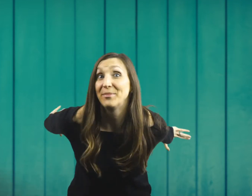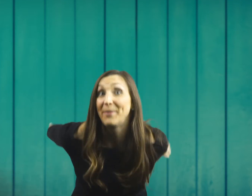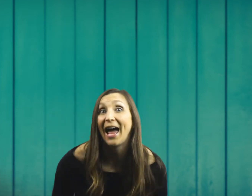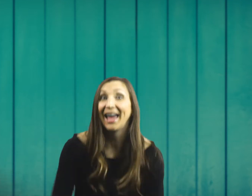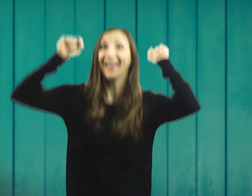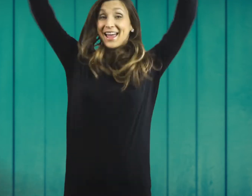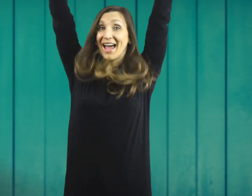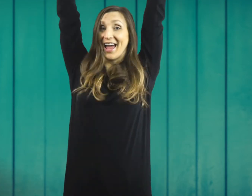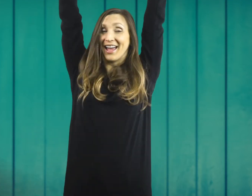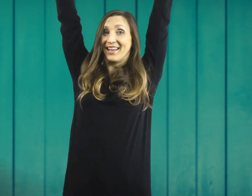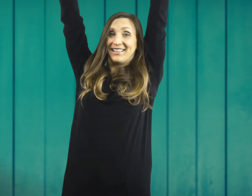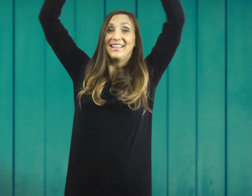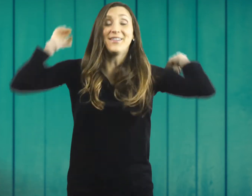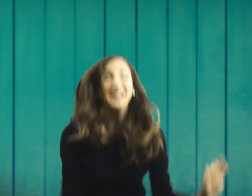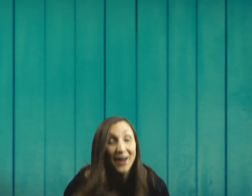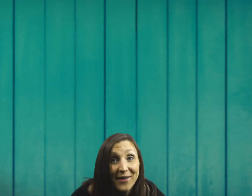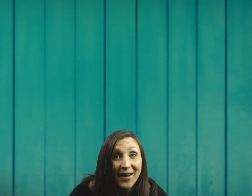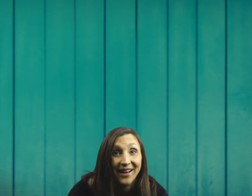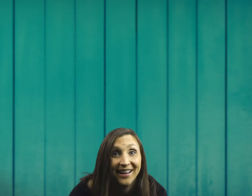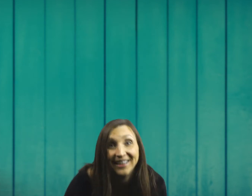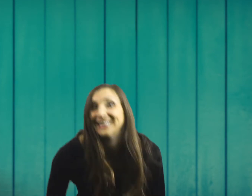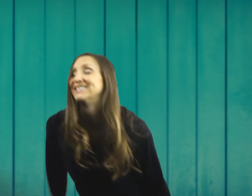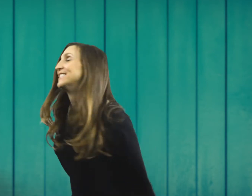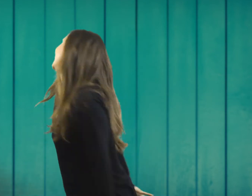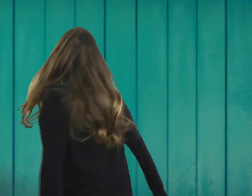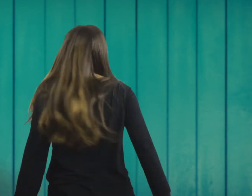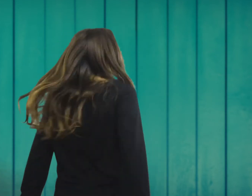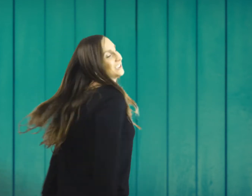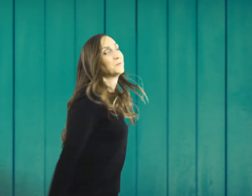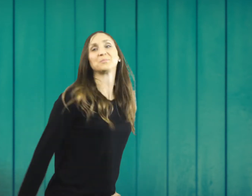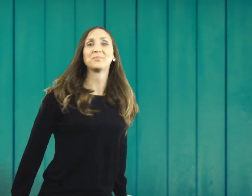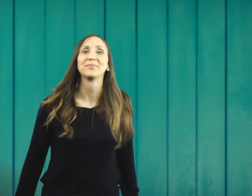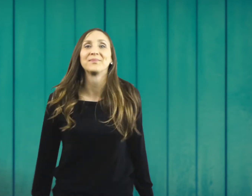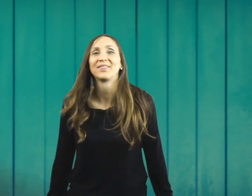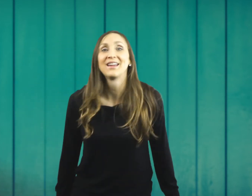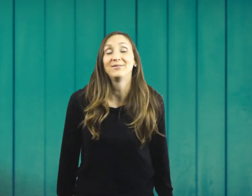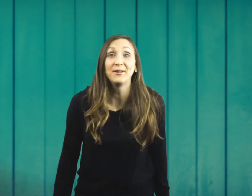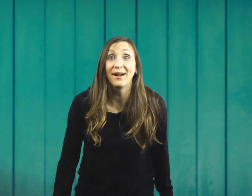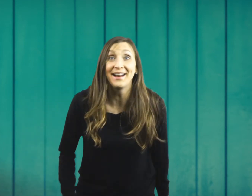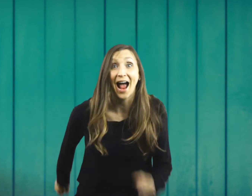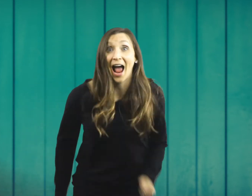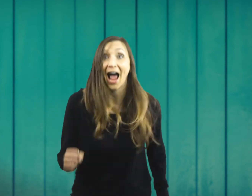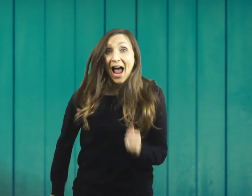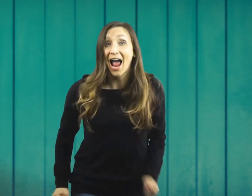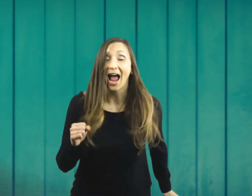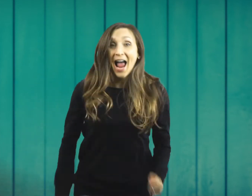jump up high, fall down low, spin around in a circle, run, run